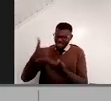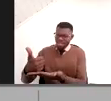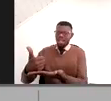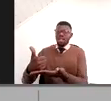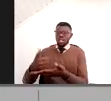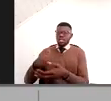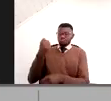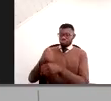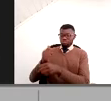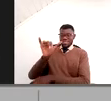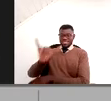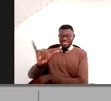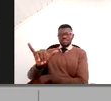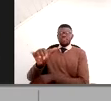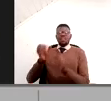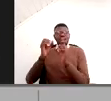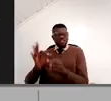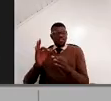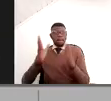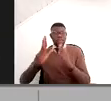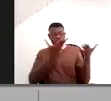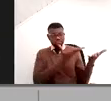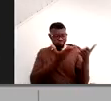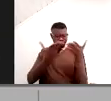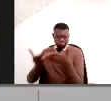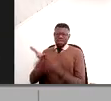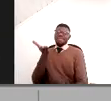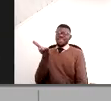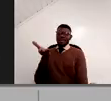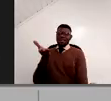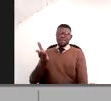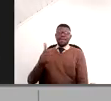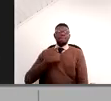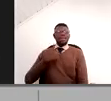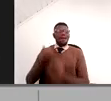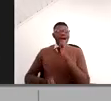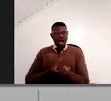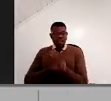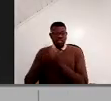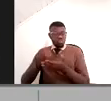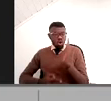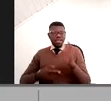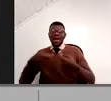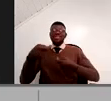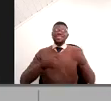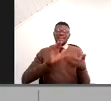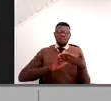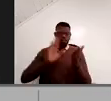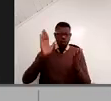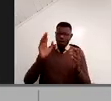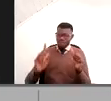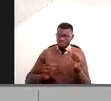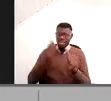if the supplier is important for me. So my advice is how I can sell more focus rather